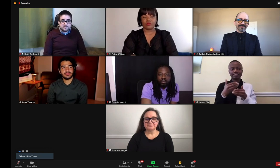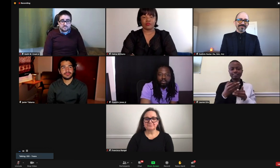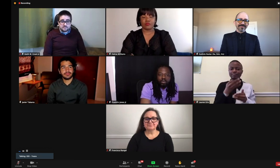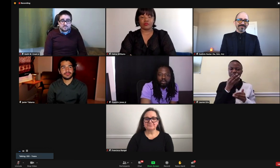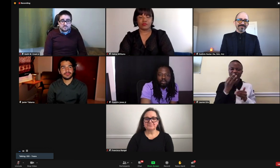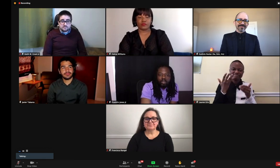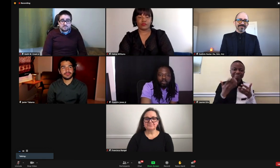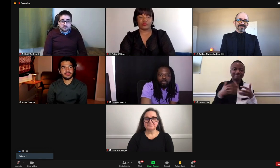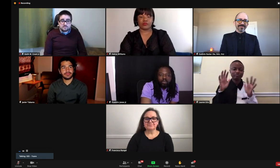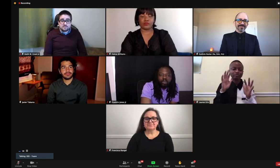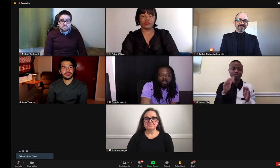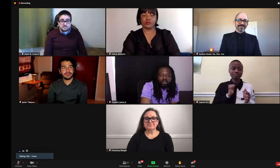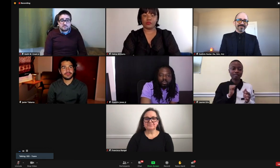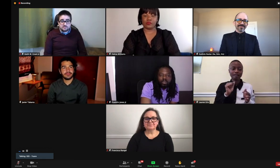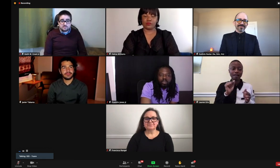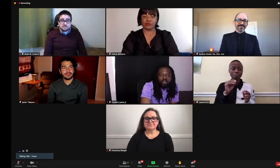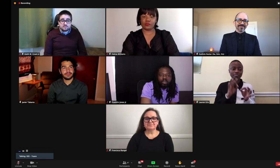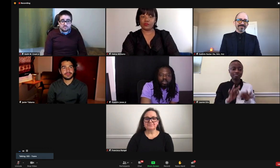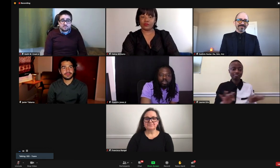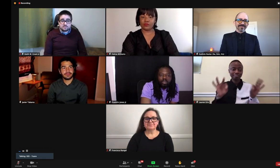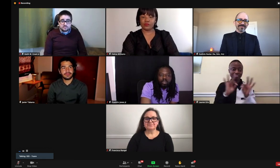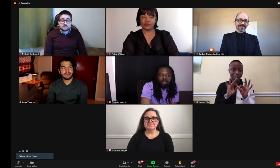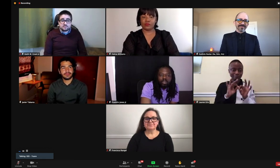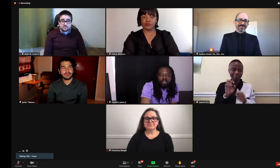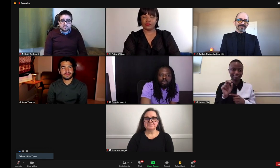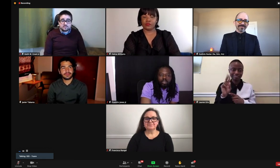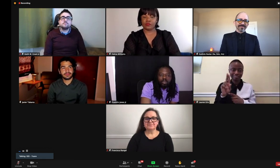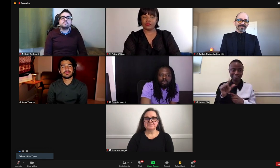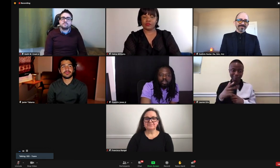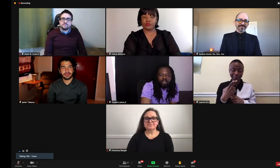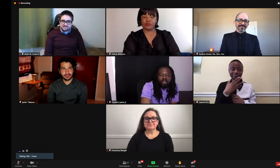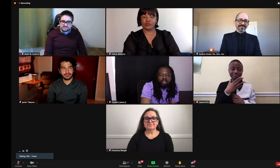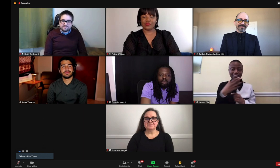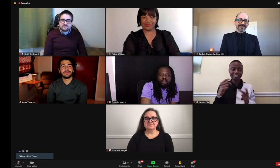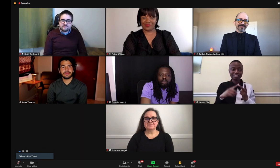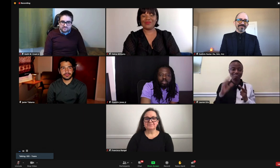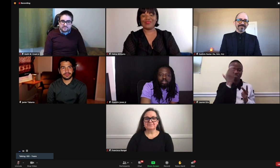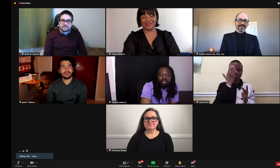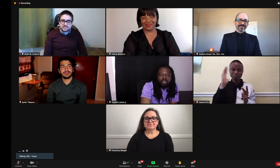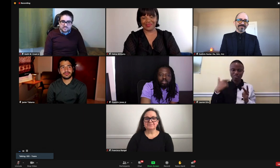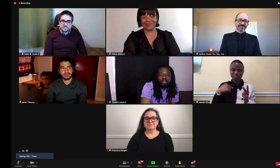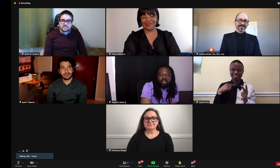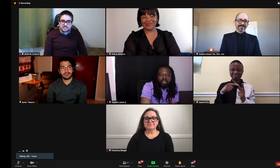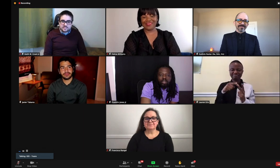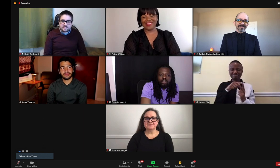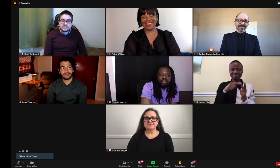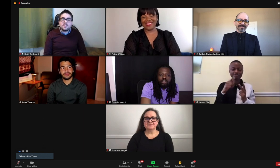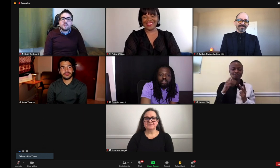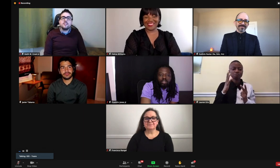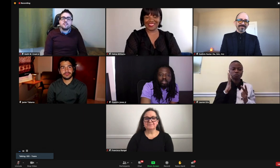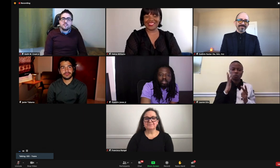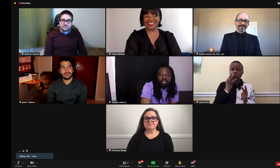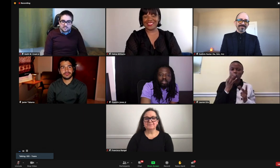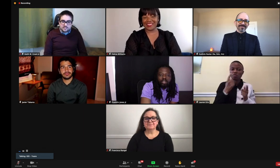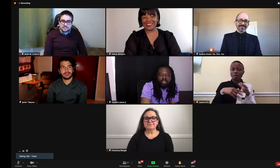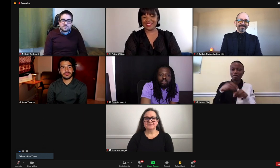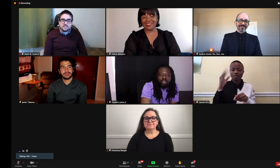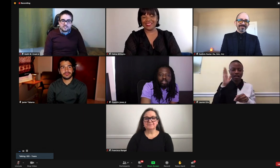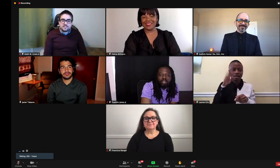I think we're, you know, still in process, but we're close to finishing. And so there's two books that I have in mind